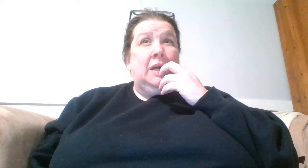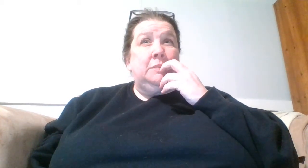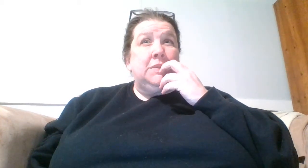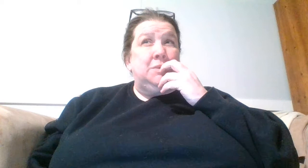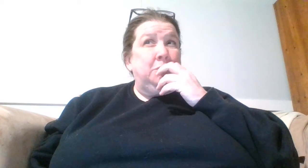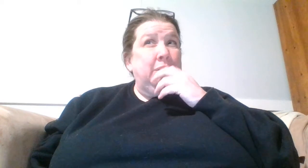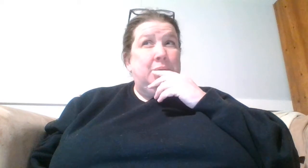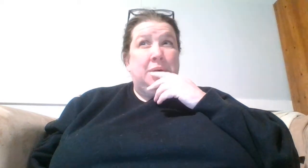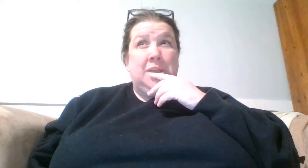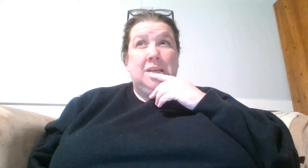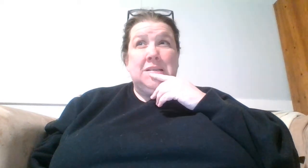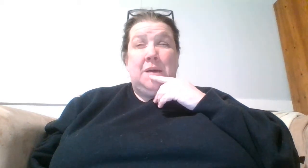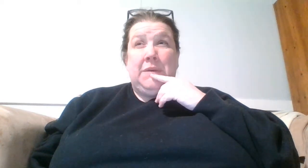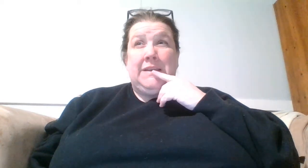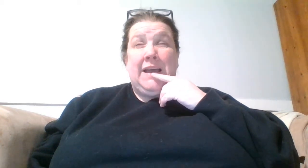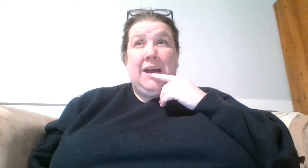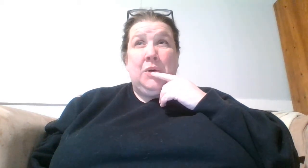Some really cool things coming down.